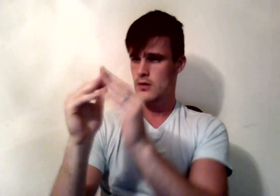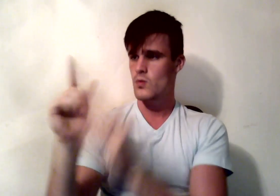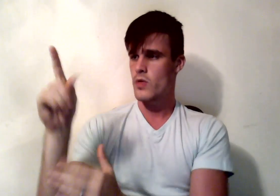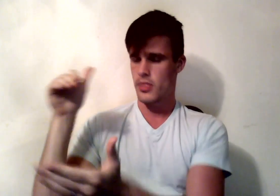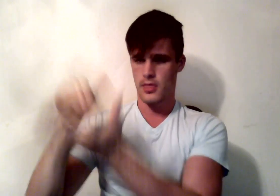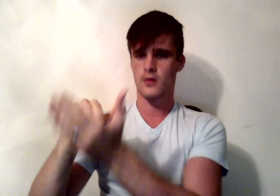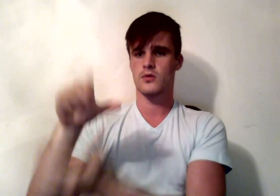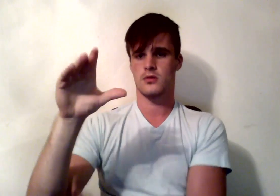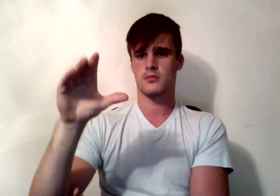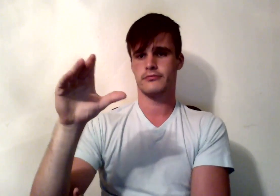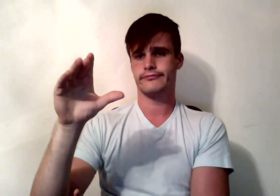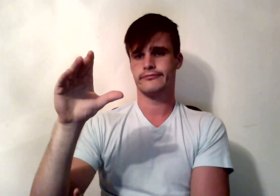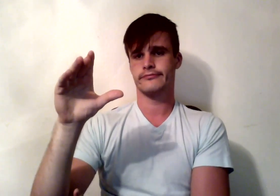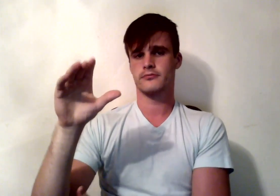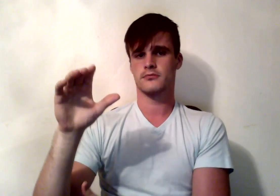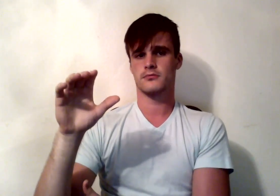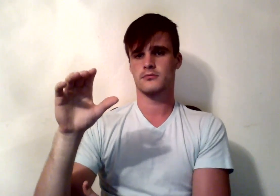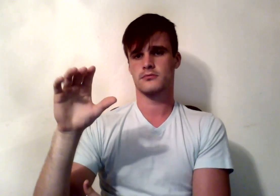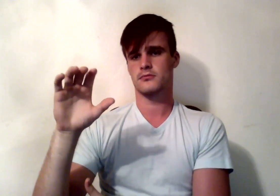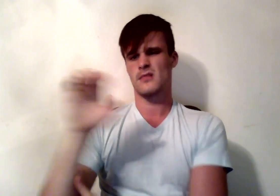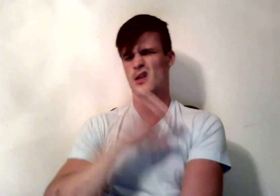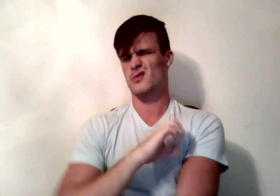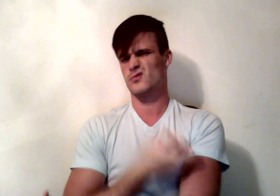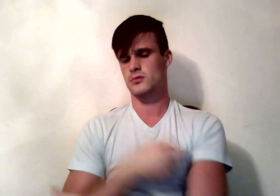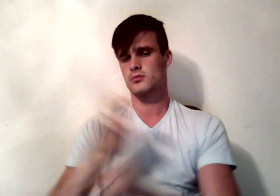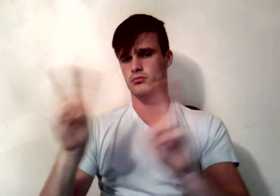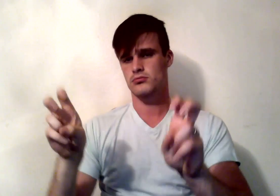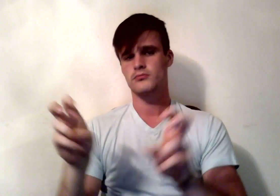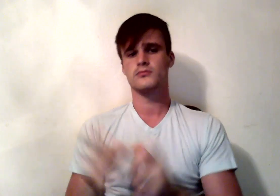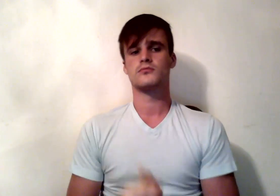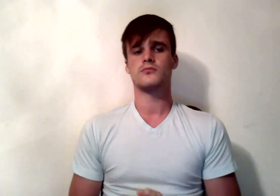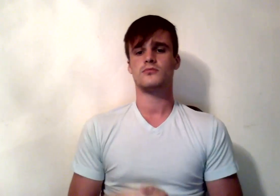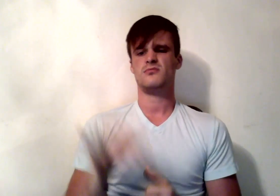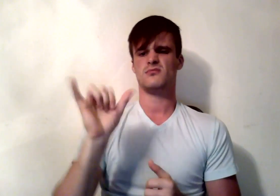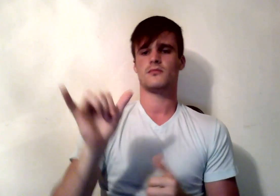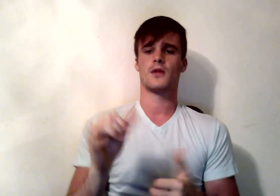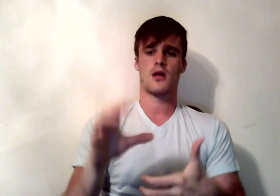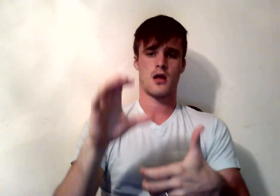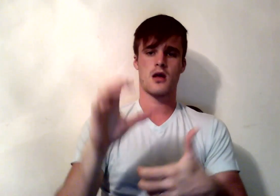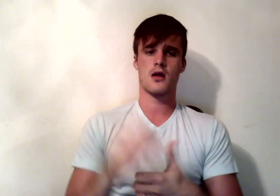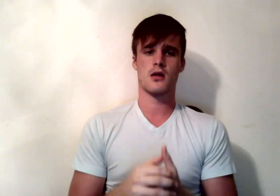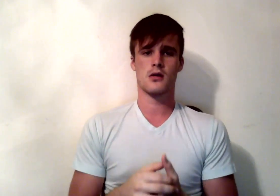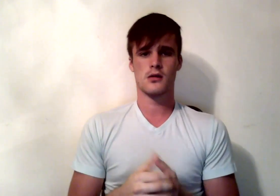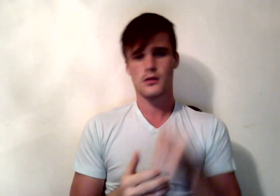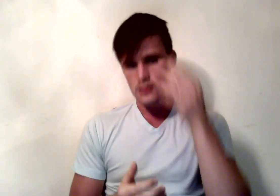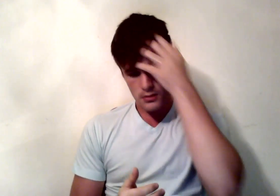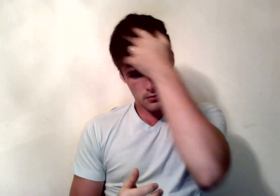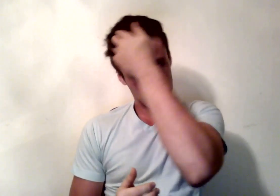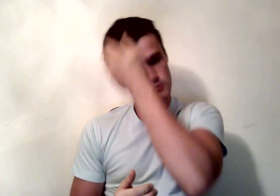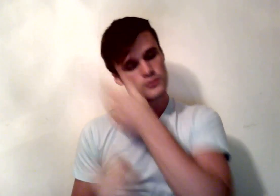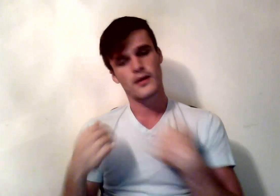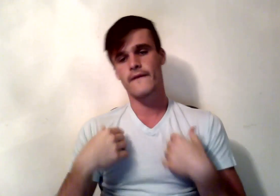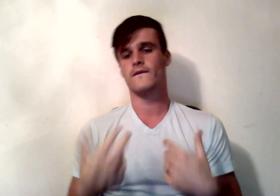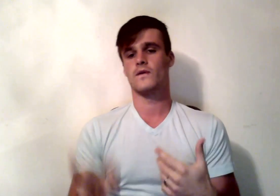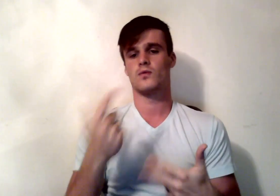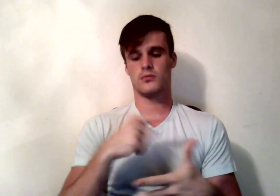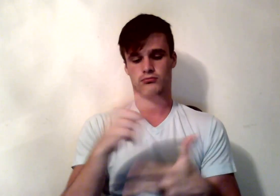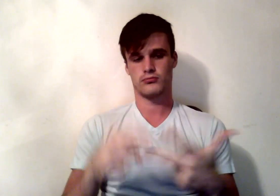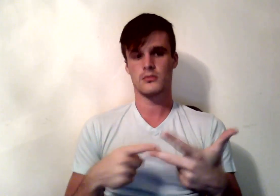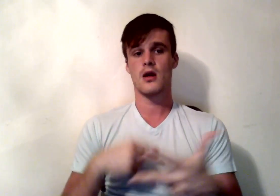source of stored energy and become your body's primary energy source for sustained activity. Carbohydrates provide 4 calories per